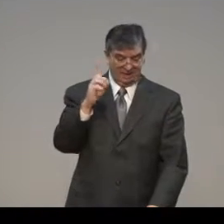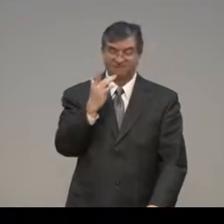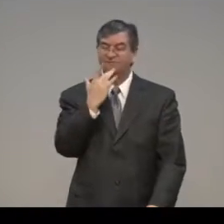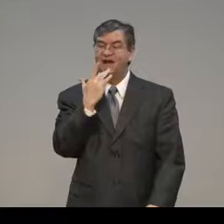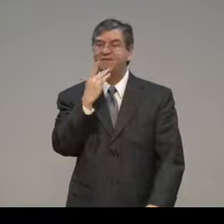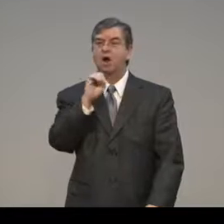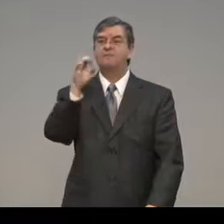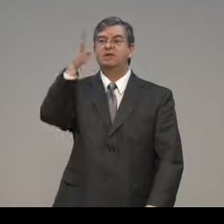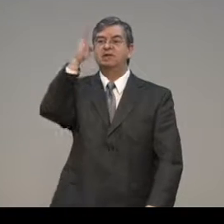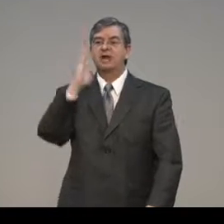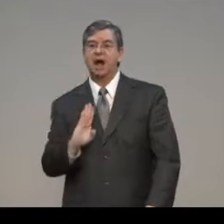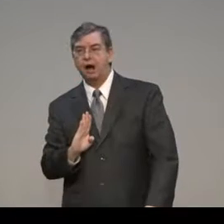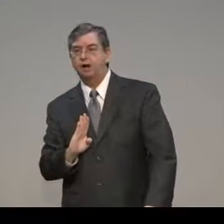The unmerited.